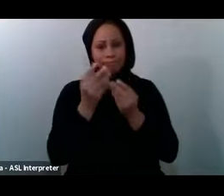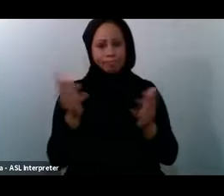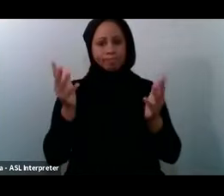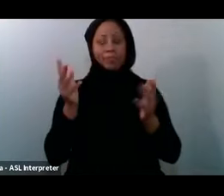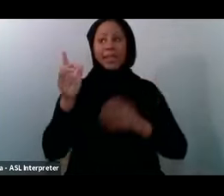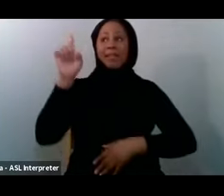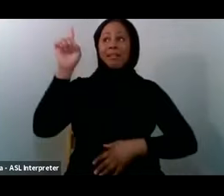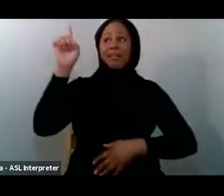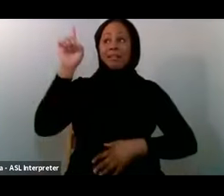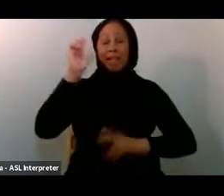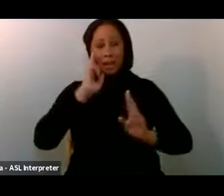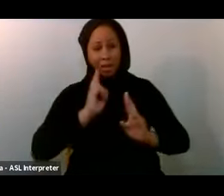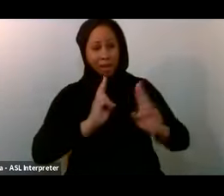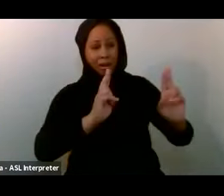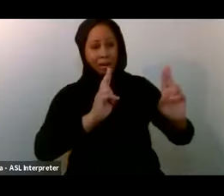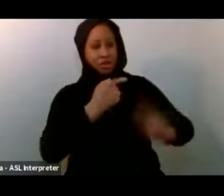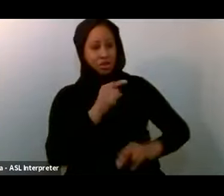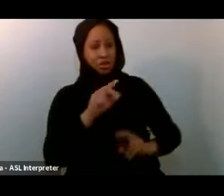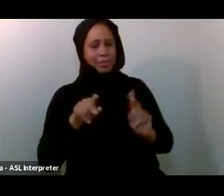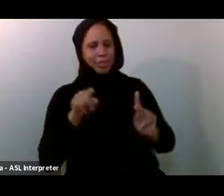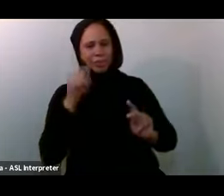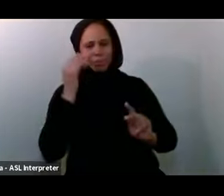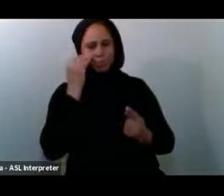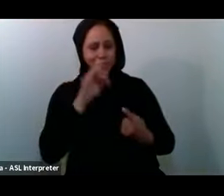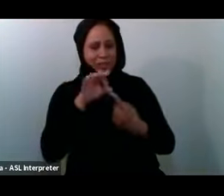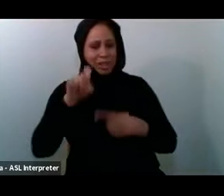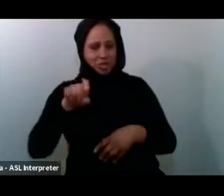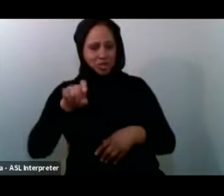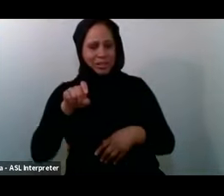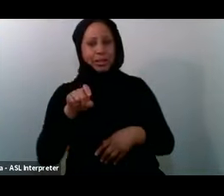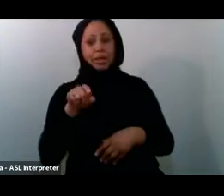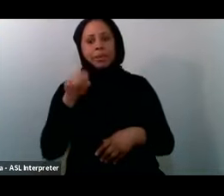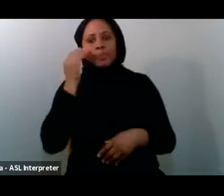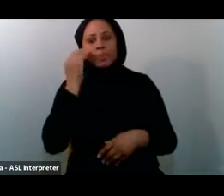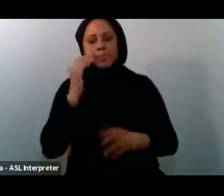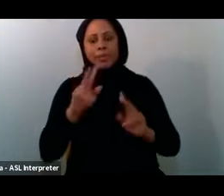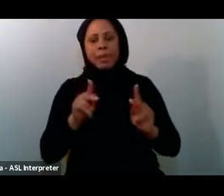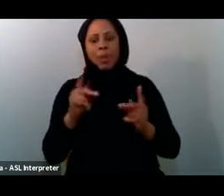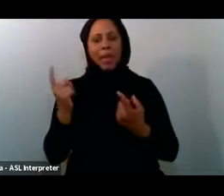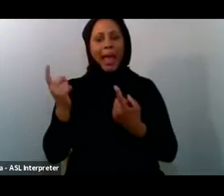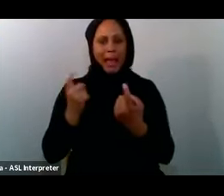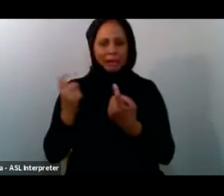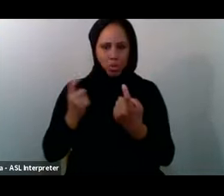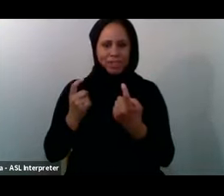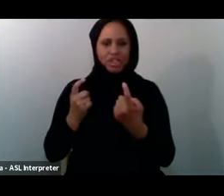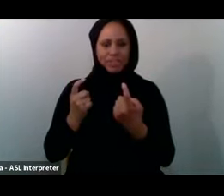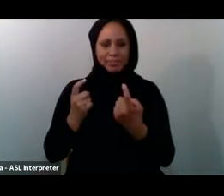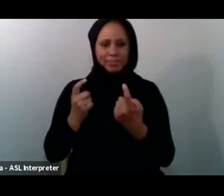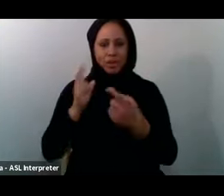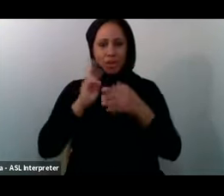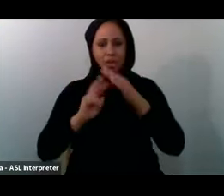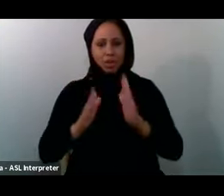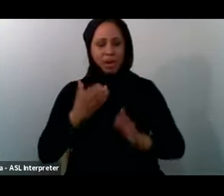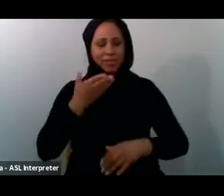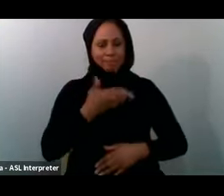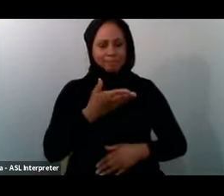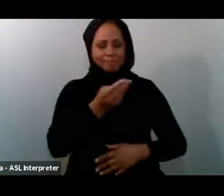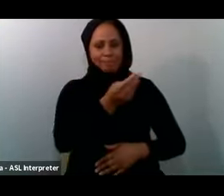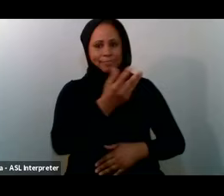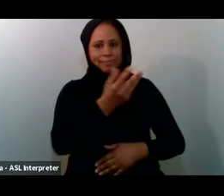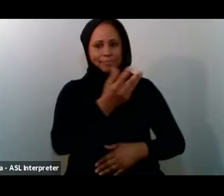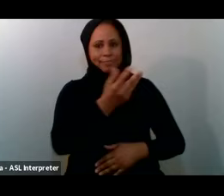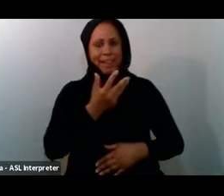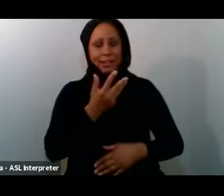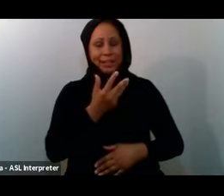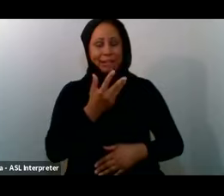Honor those Who are You know In special Needs You know There are People who Who ask This question You know The Prophet Sallallahu Alayhi ta Tells us That a Person who Is